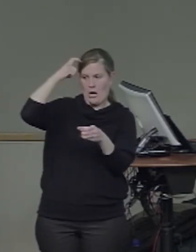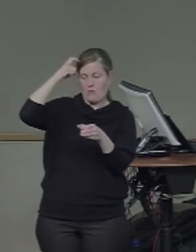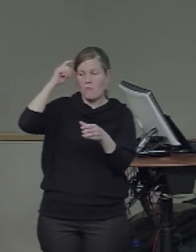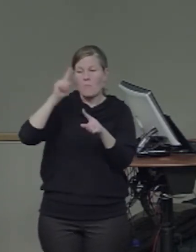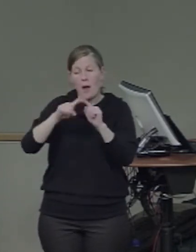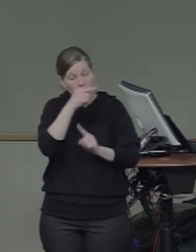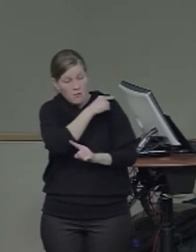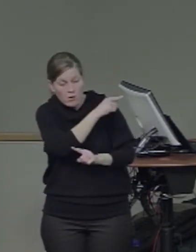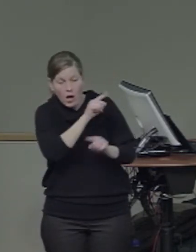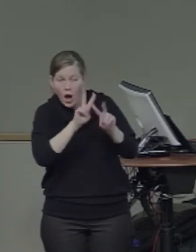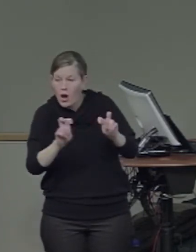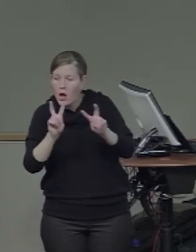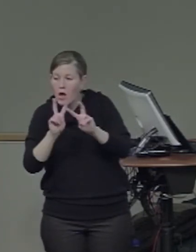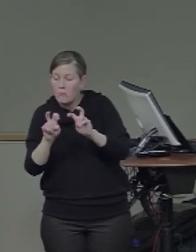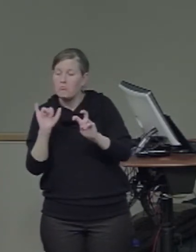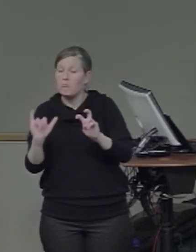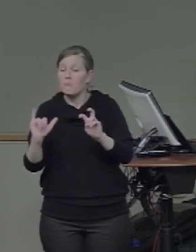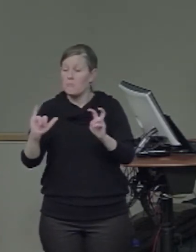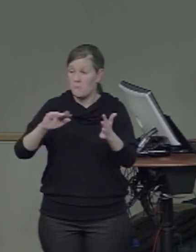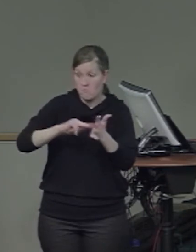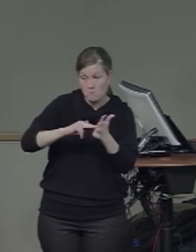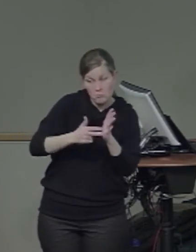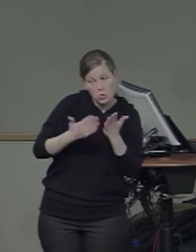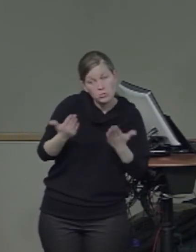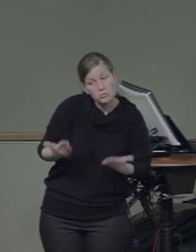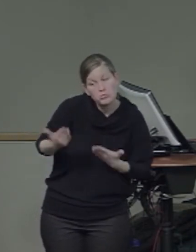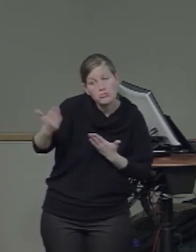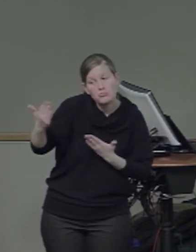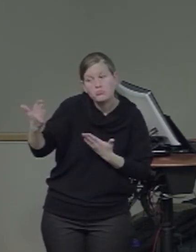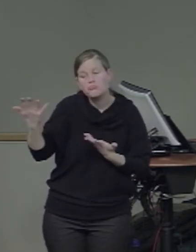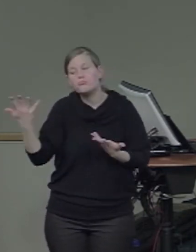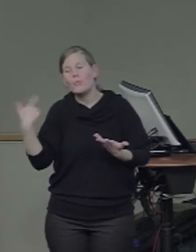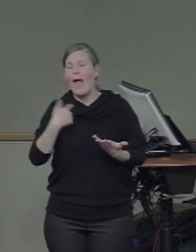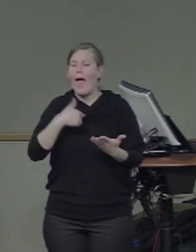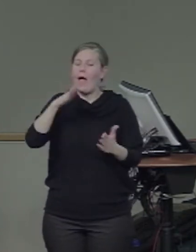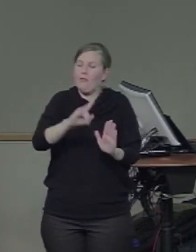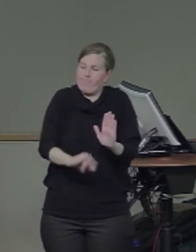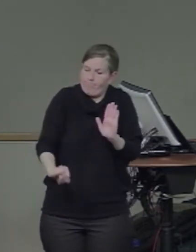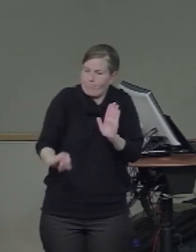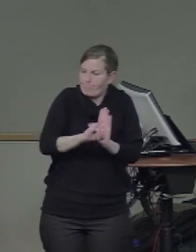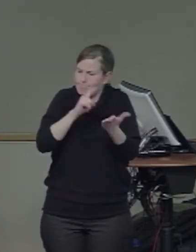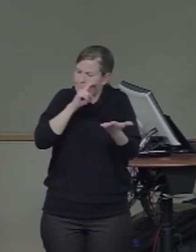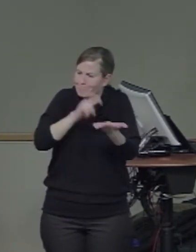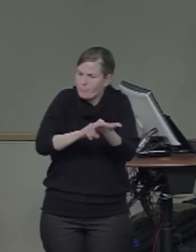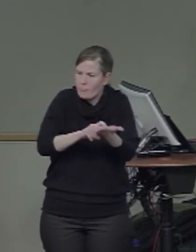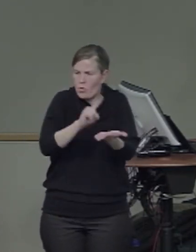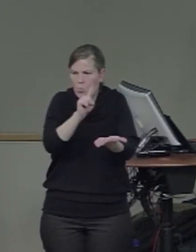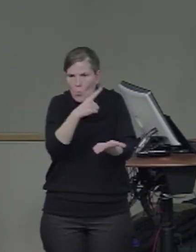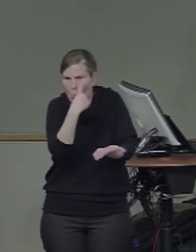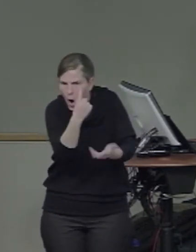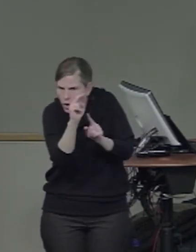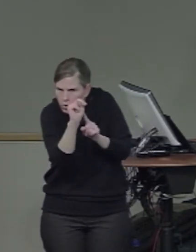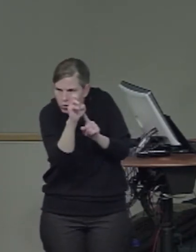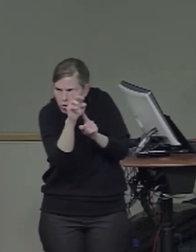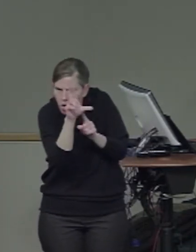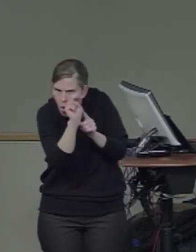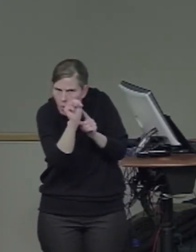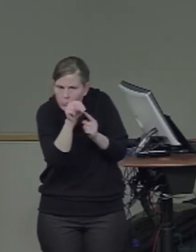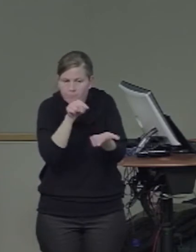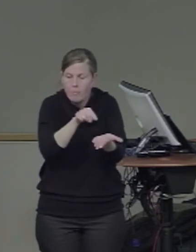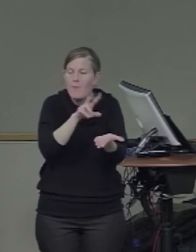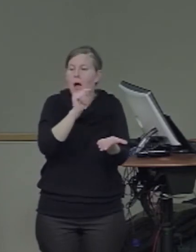we're not quite down to the level of single neurons, but we're down to the level of, you know, cubed